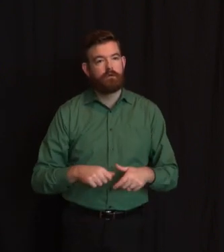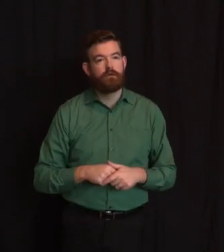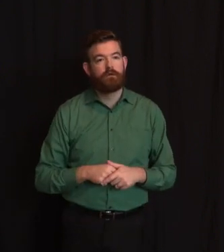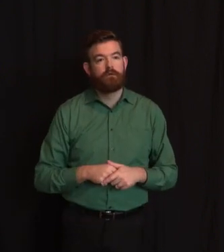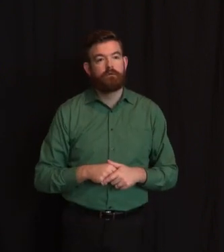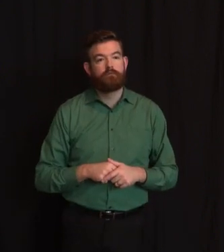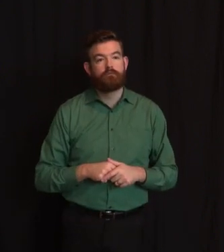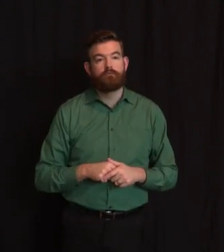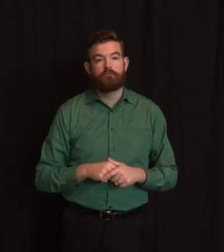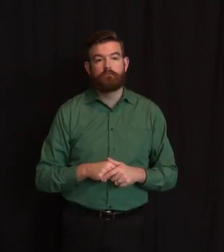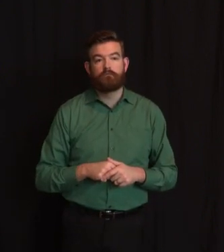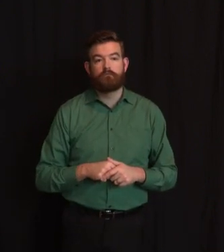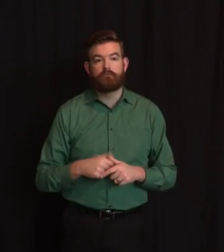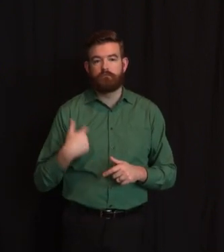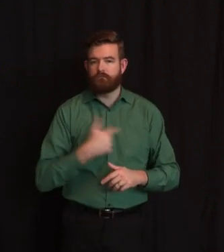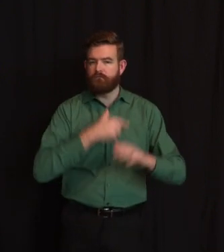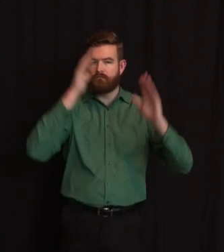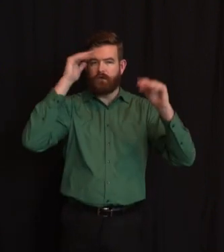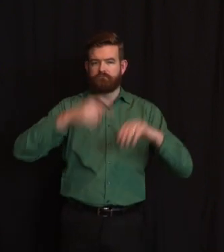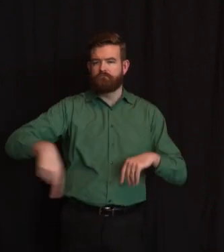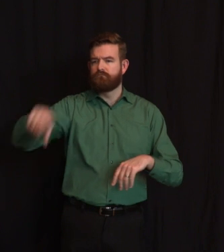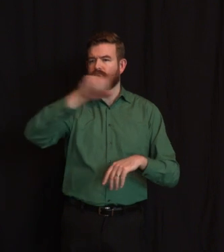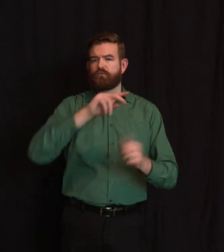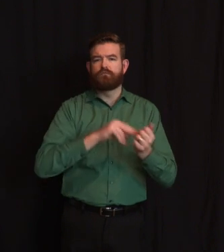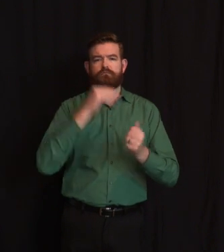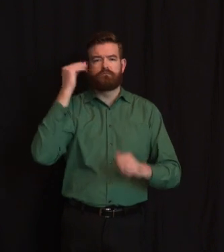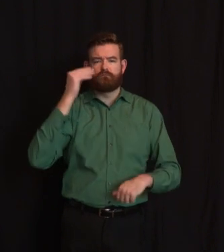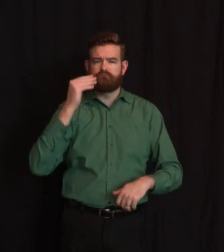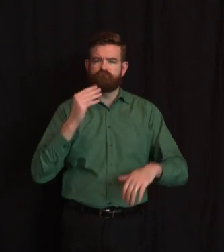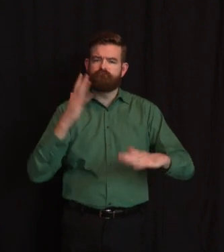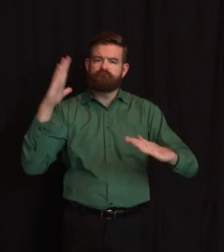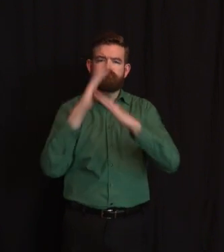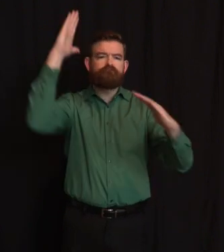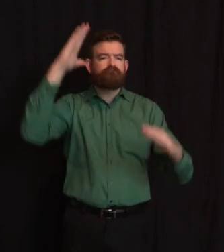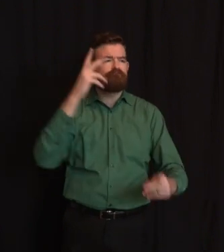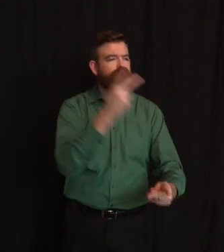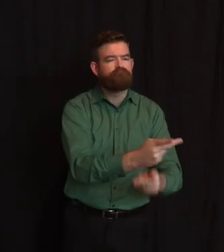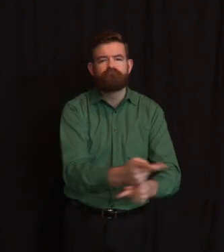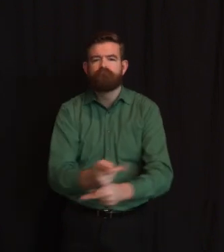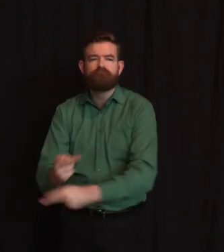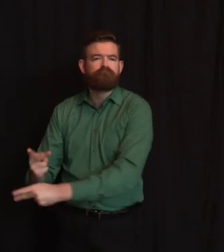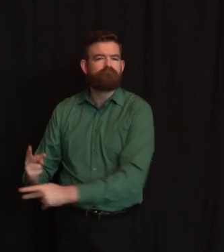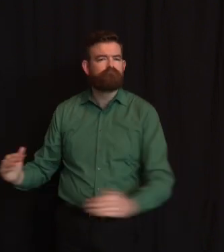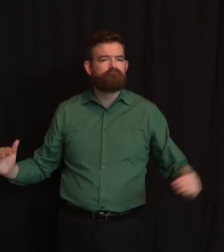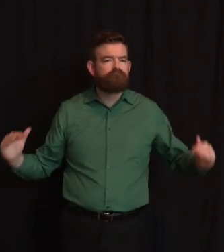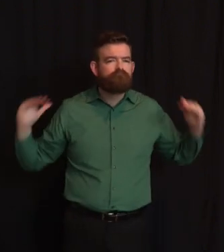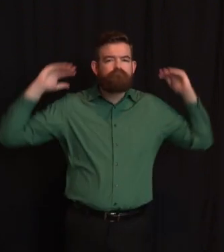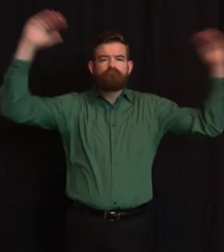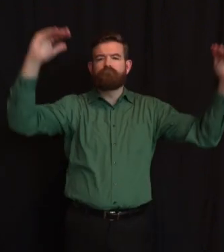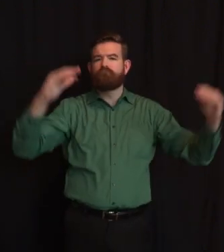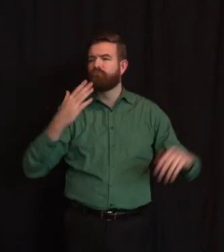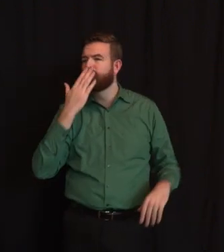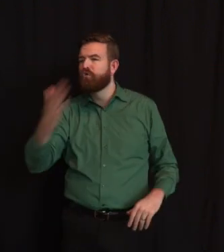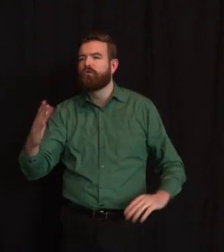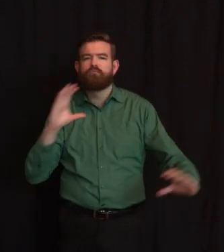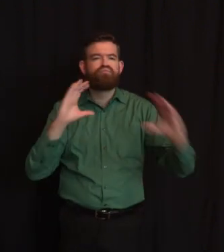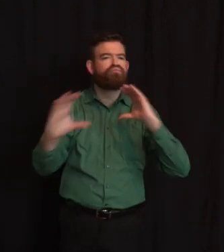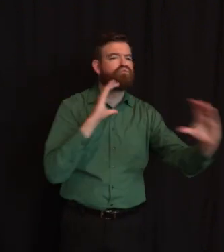communication, et cetera. And by the way, we don't hold this against the workers, by the way. Who could blame the workers who are sick,